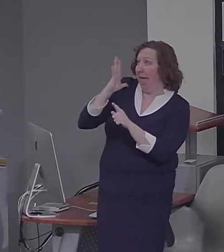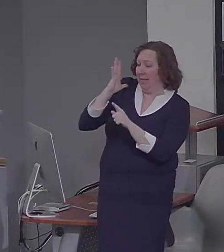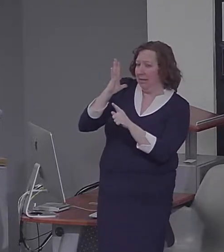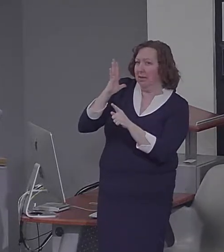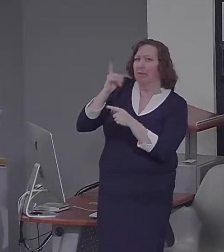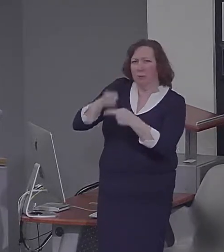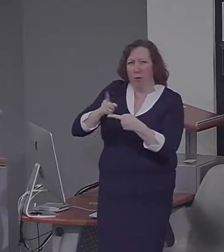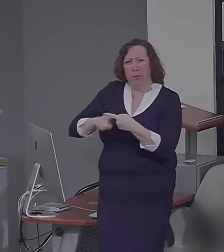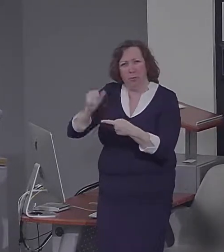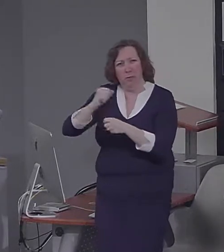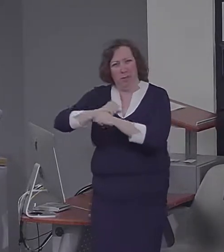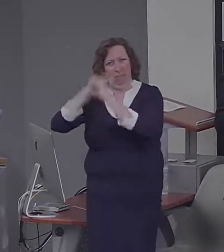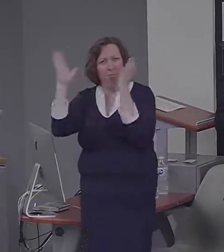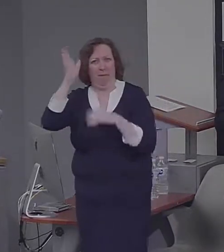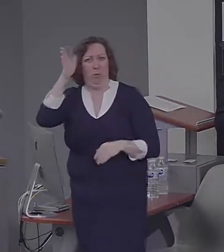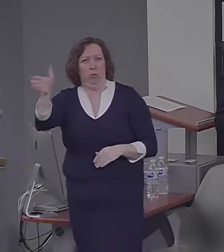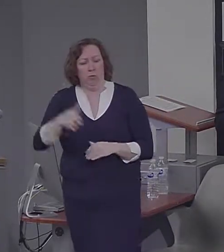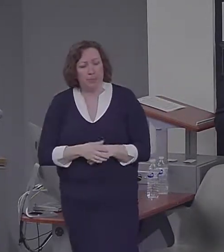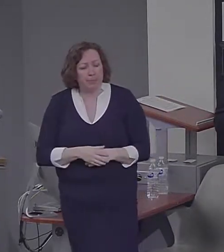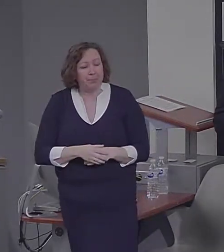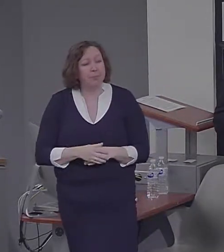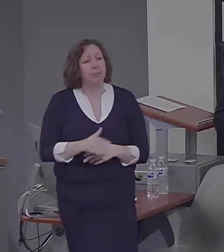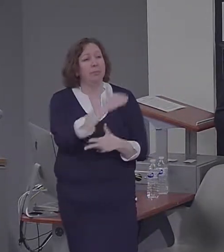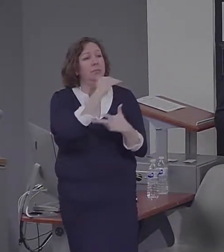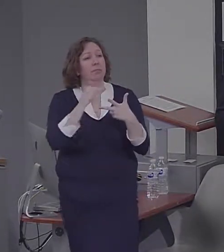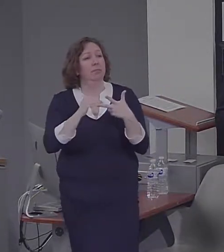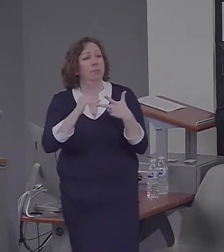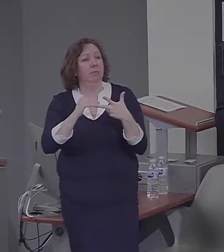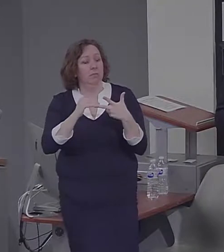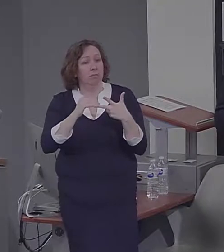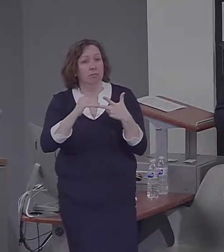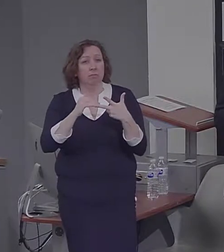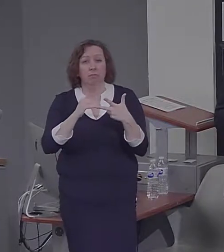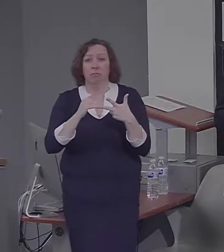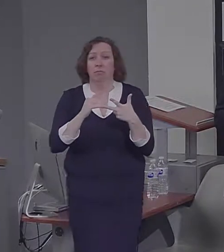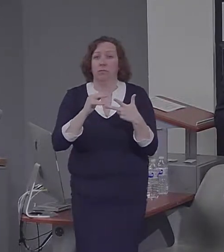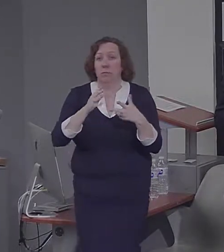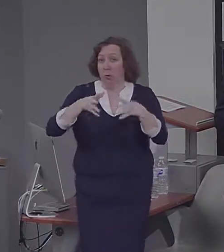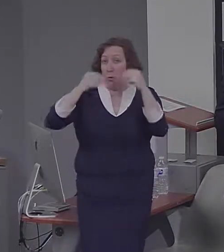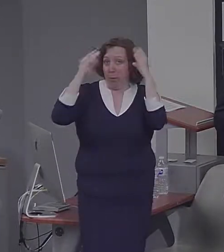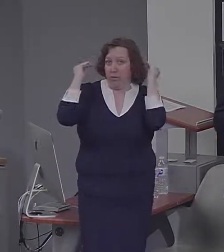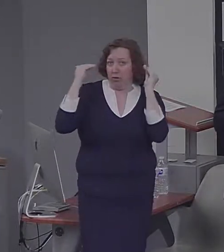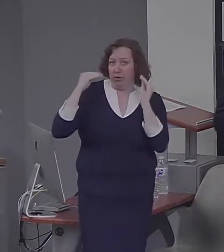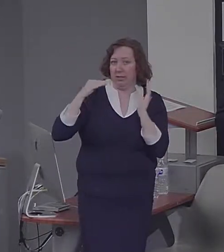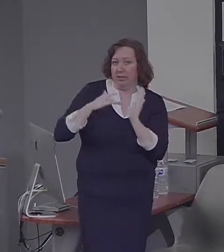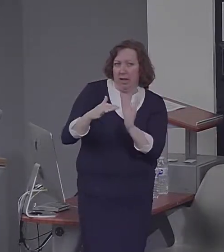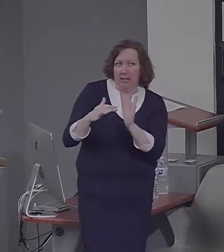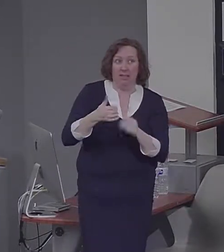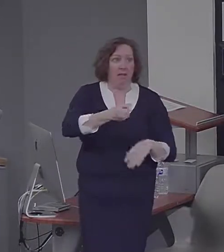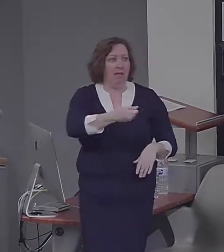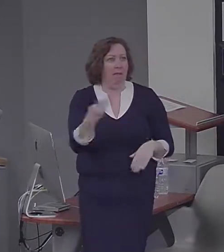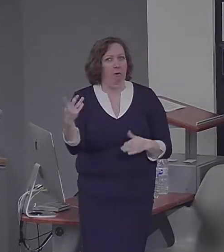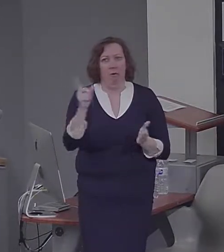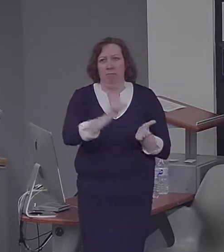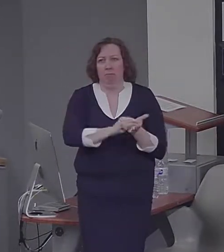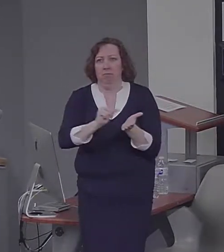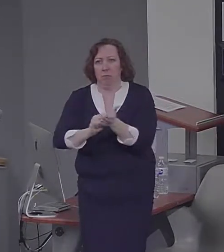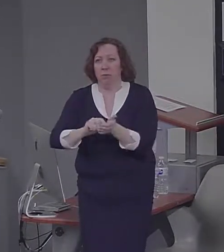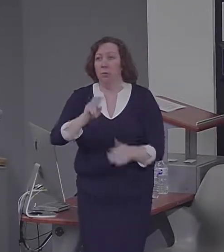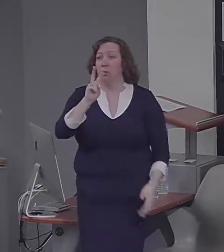And then third, neuroimaging studies, several published in 2007, showed very strikingly that when